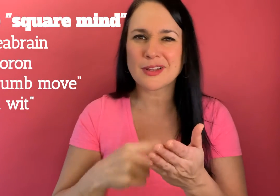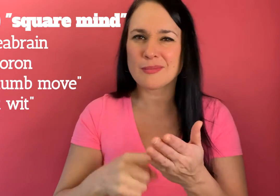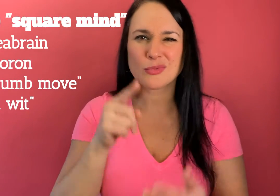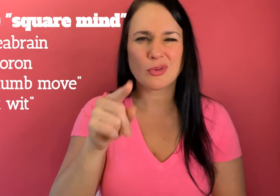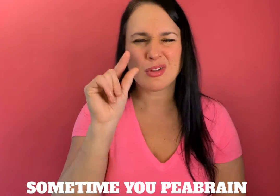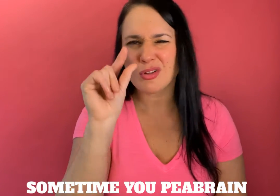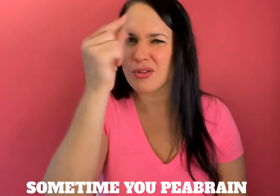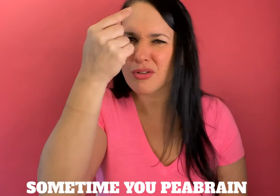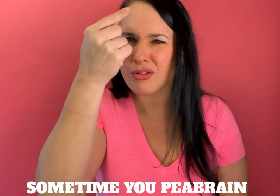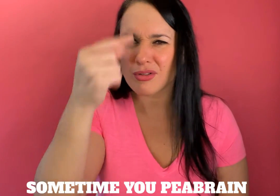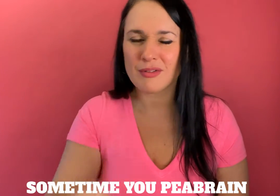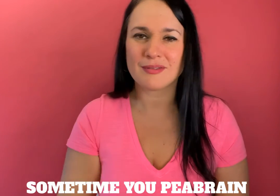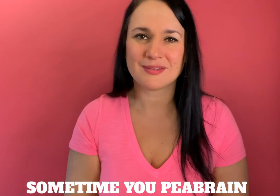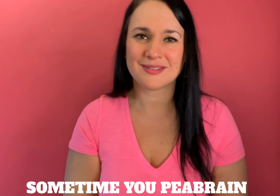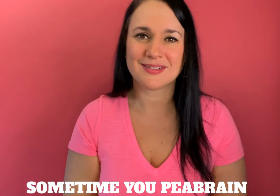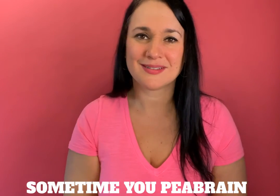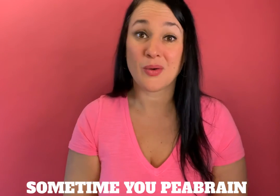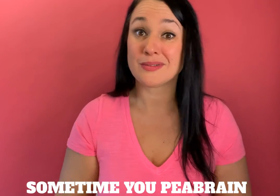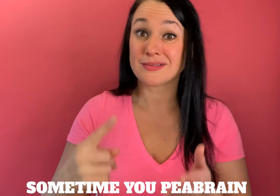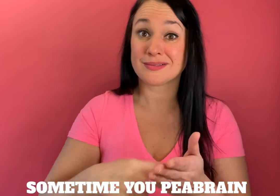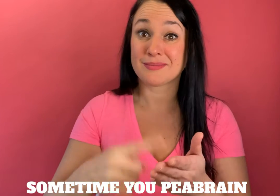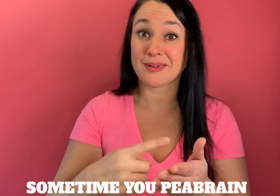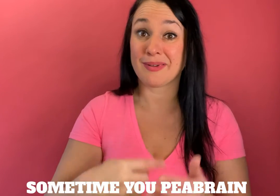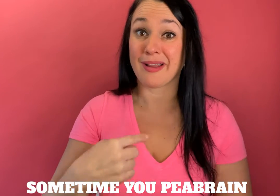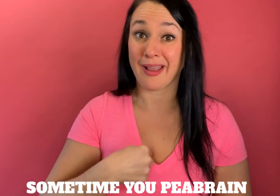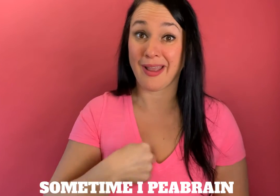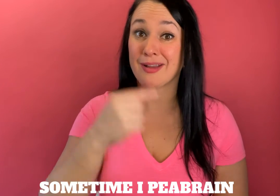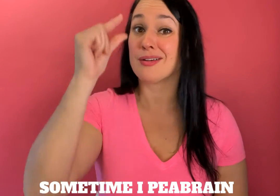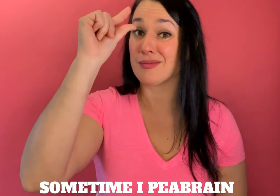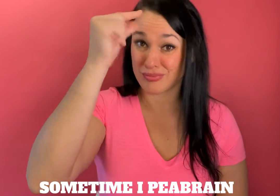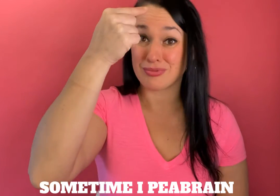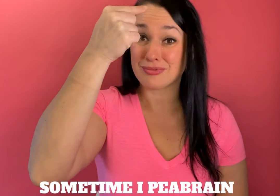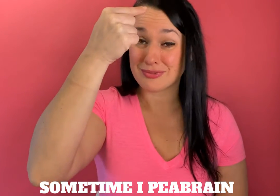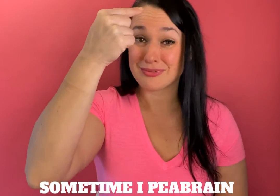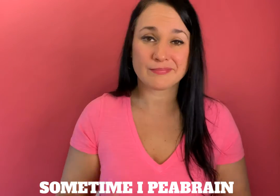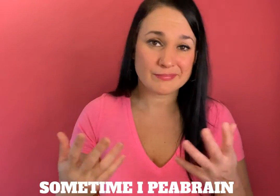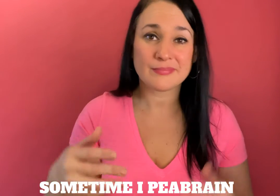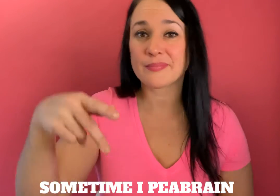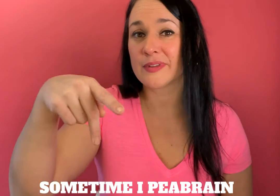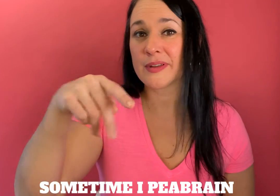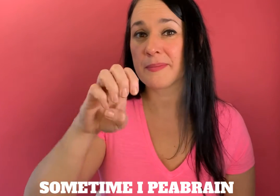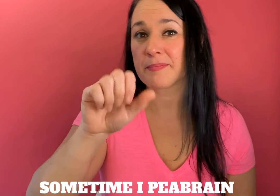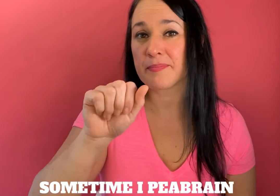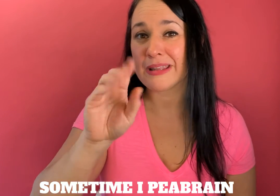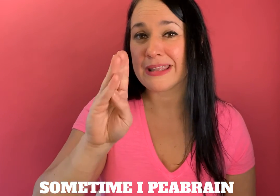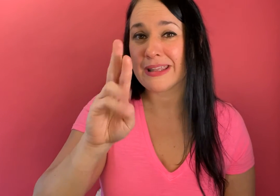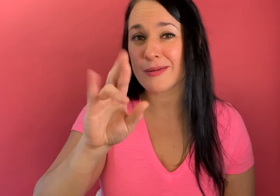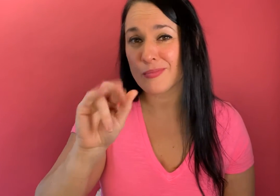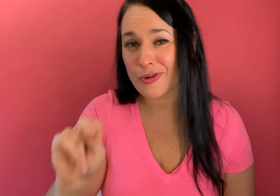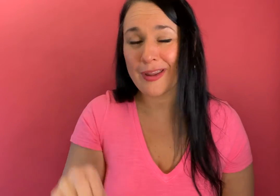brain like sometimes you're just such a pea brain or sometimes i'm just a bee brain um and you know pea